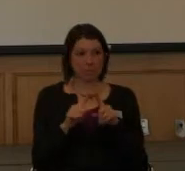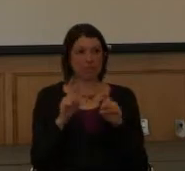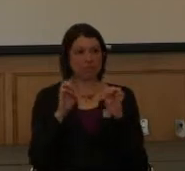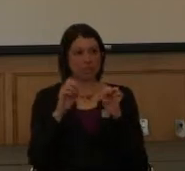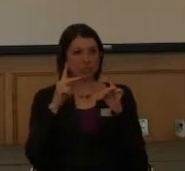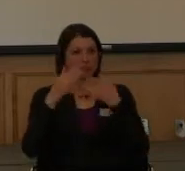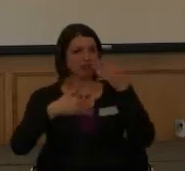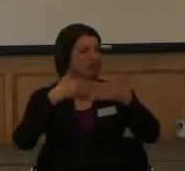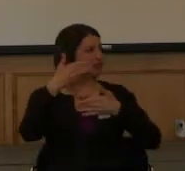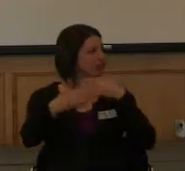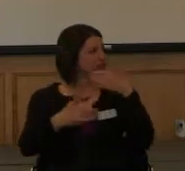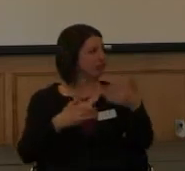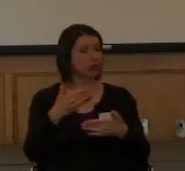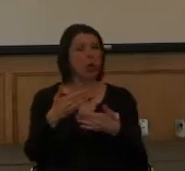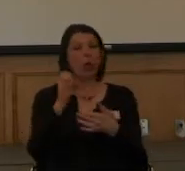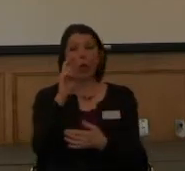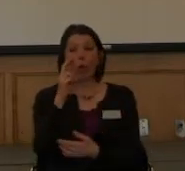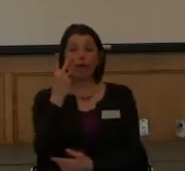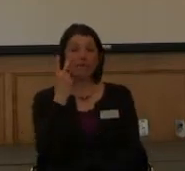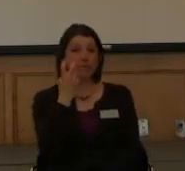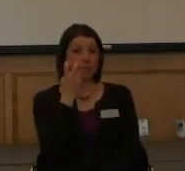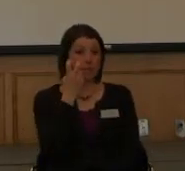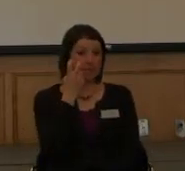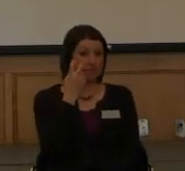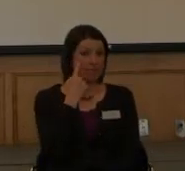you know, people who have vision issues.